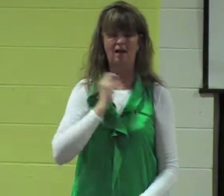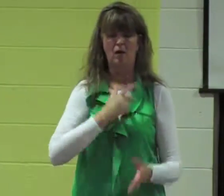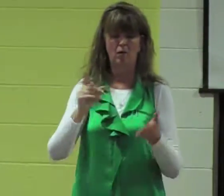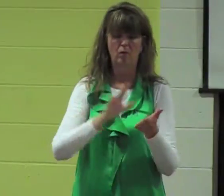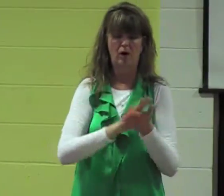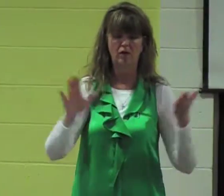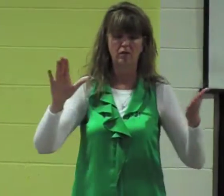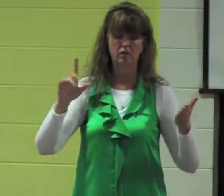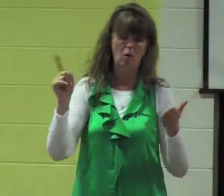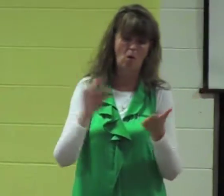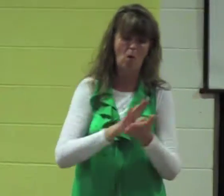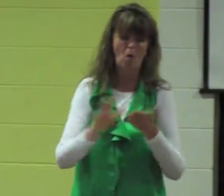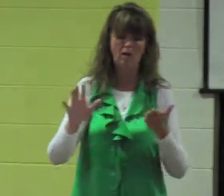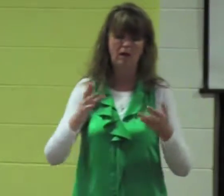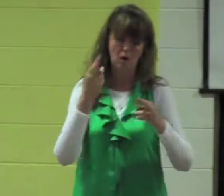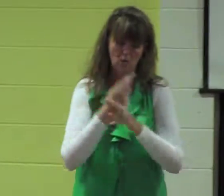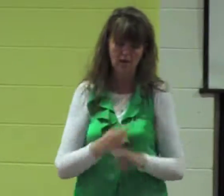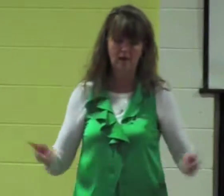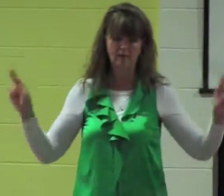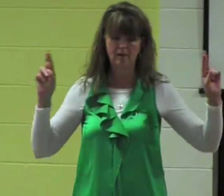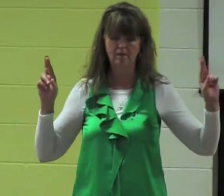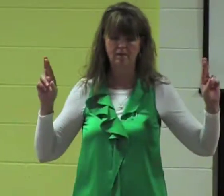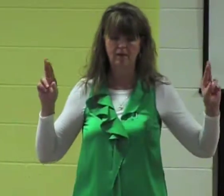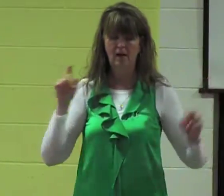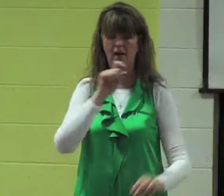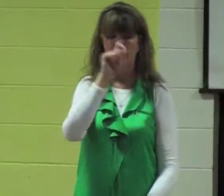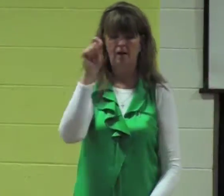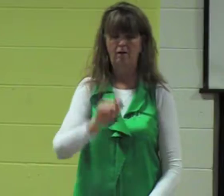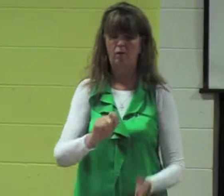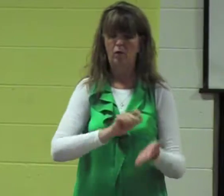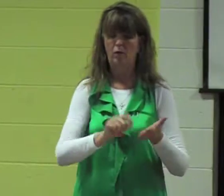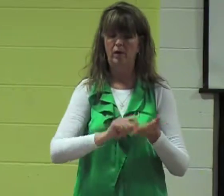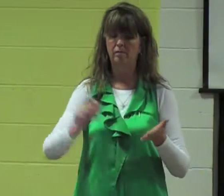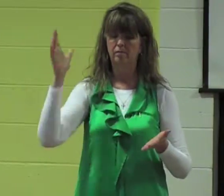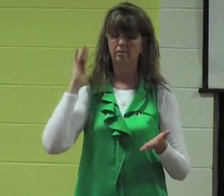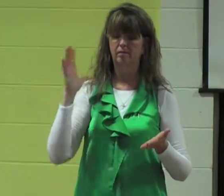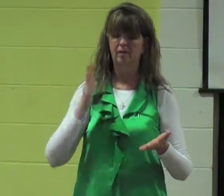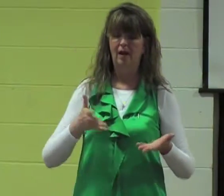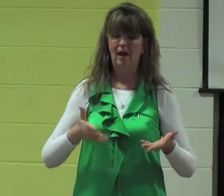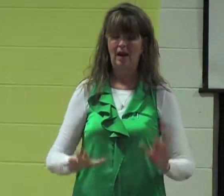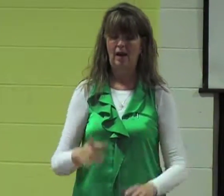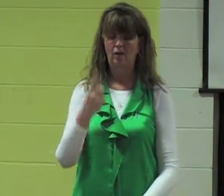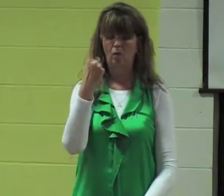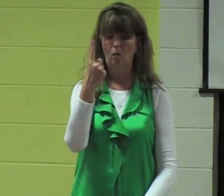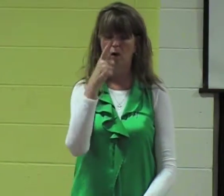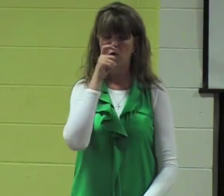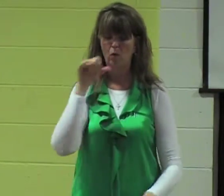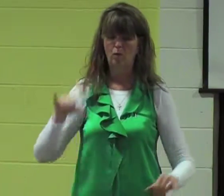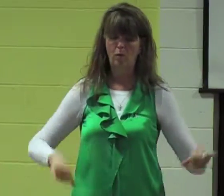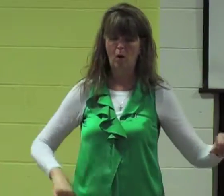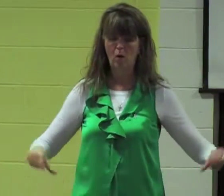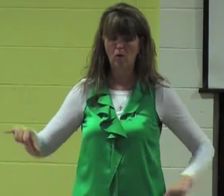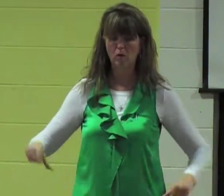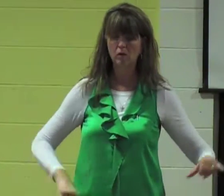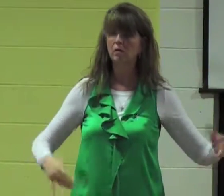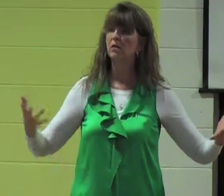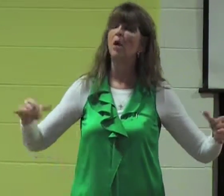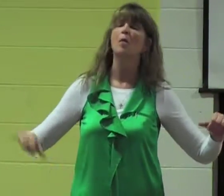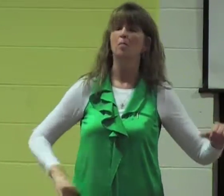from God that is our righteousness holiness and redemption therefore as it is written let